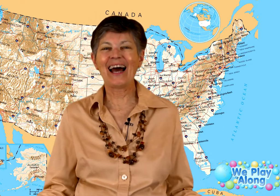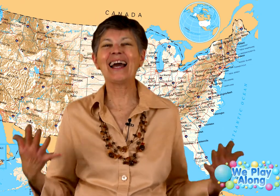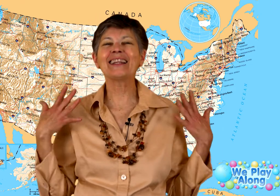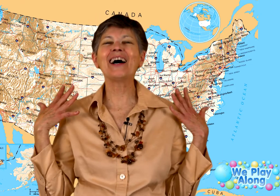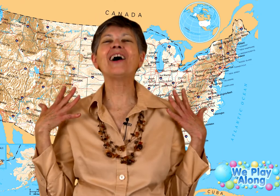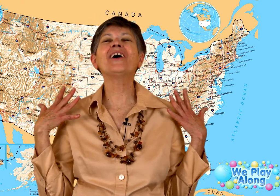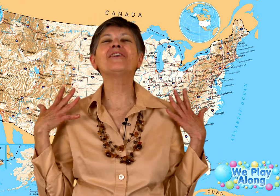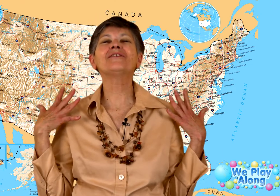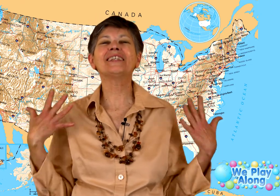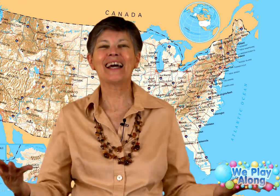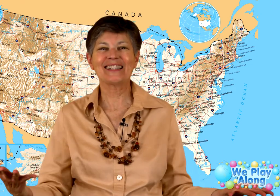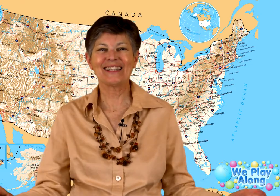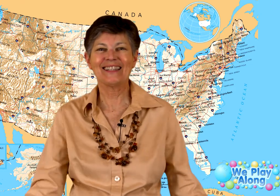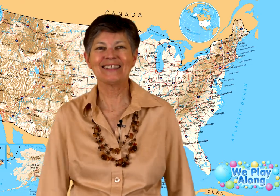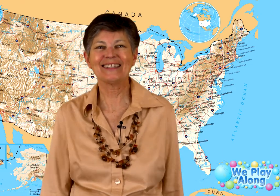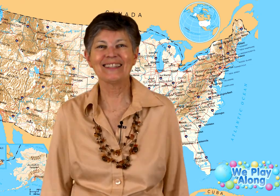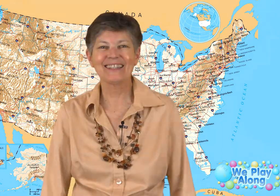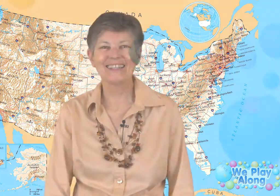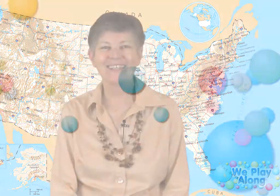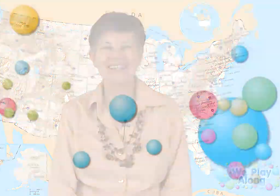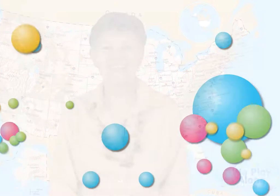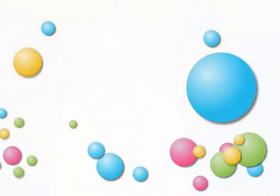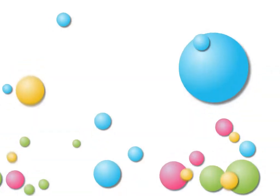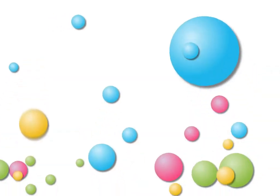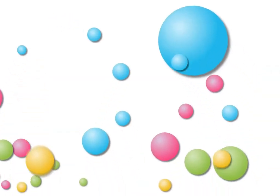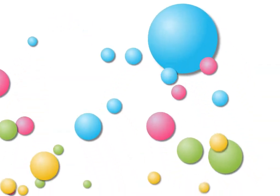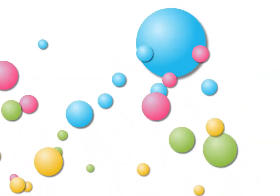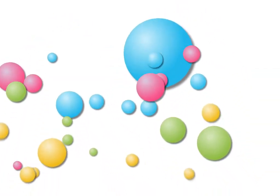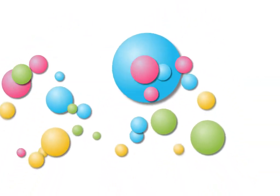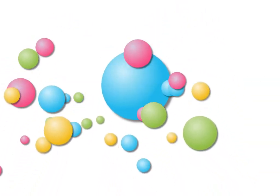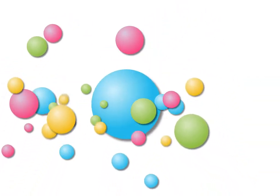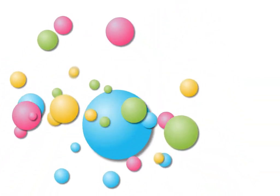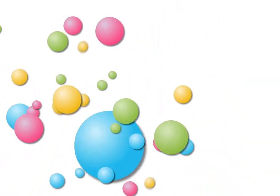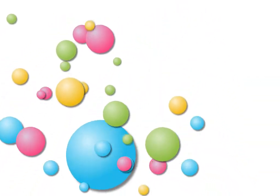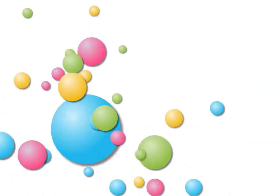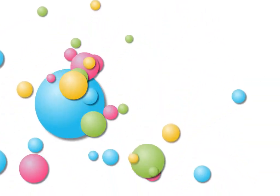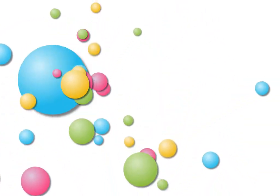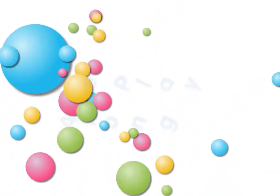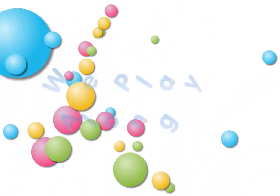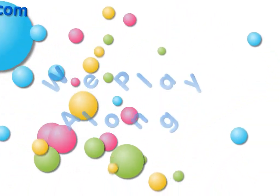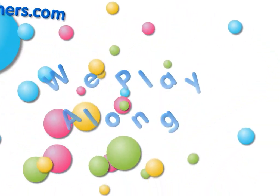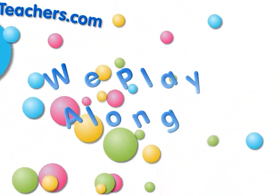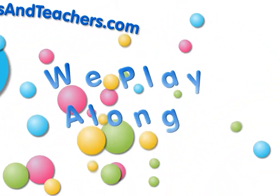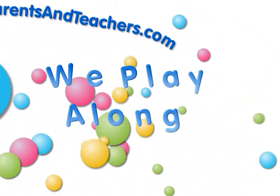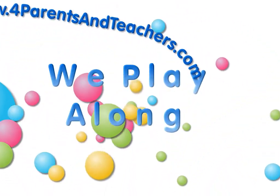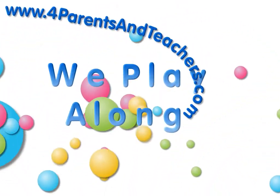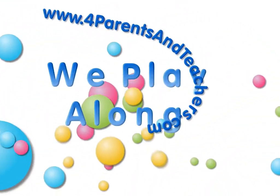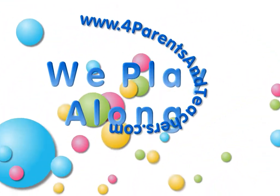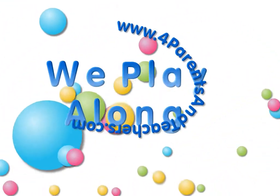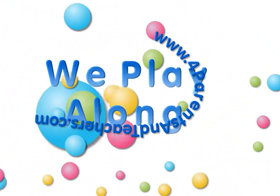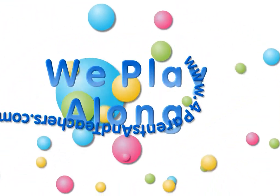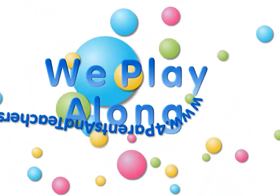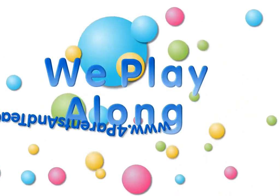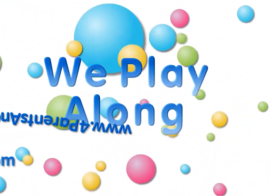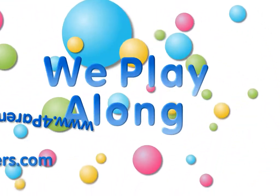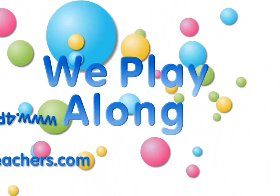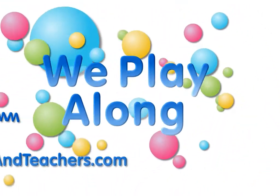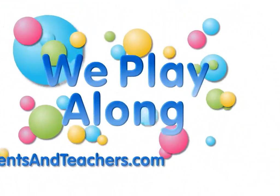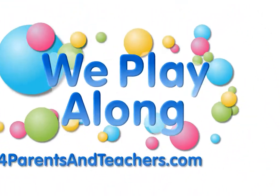I love Texas. We play along, you wanna play along. We play along, you wanna